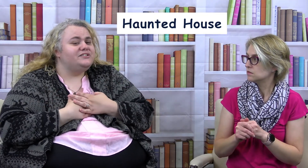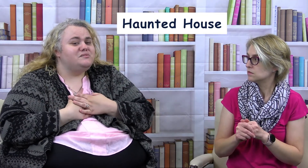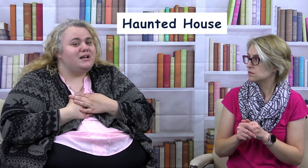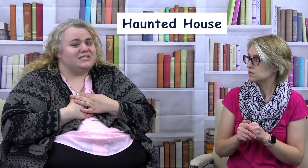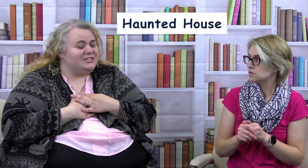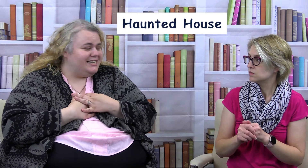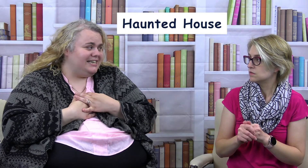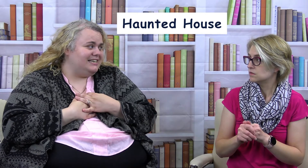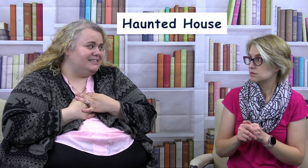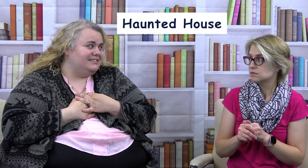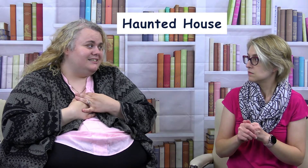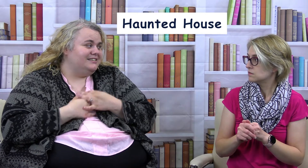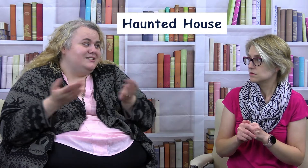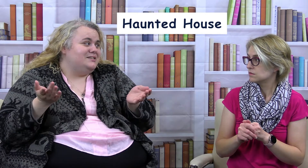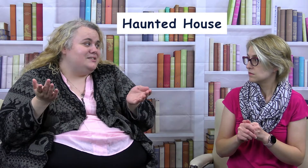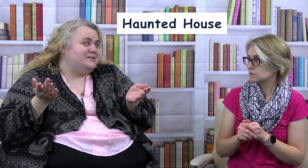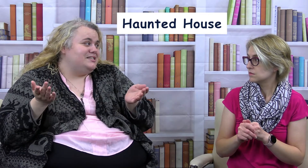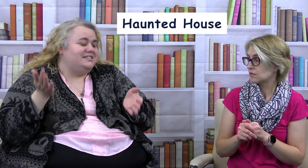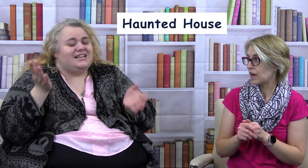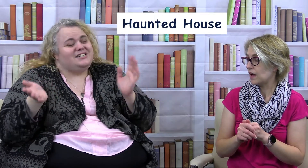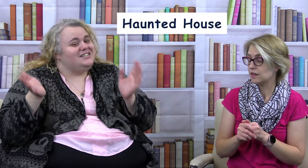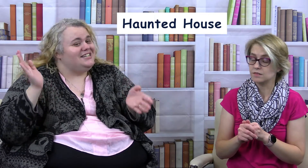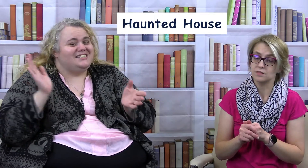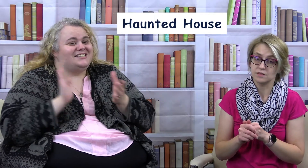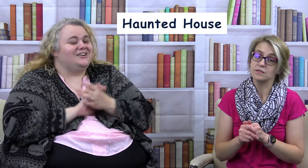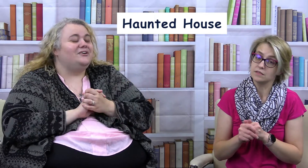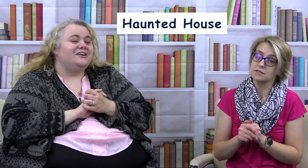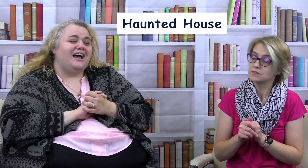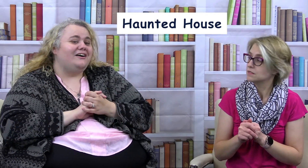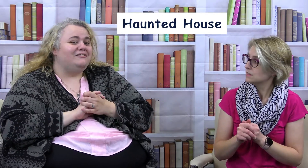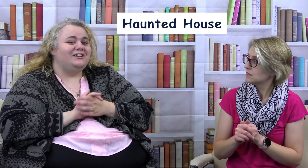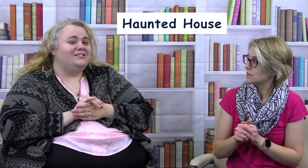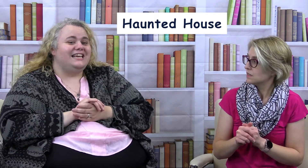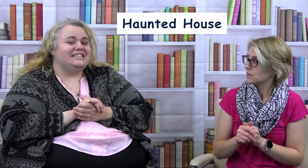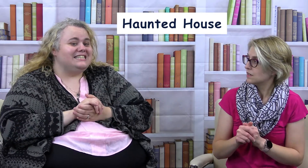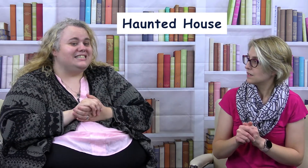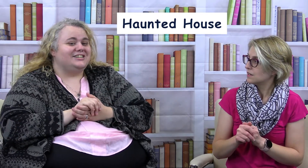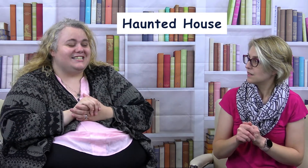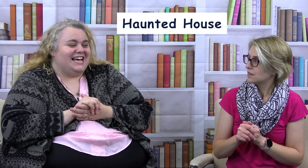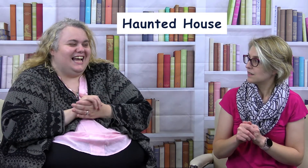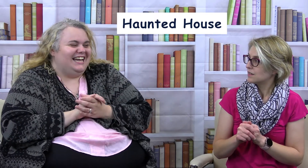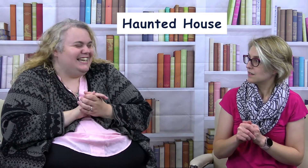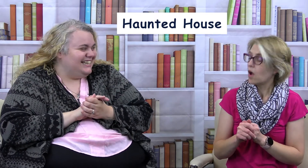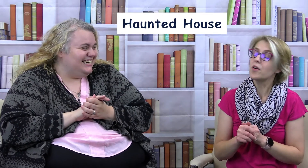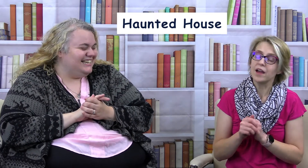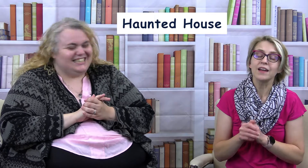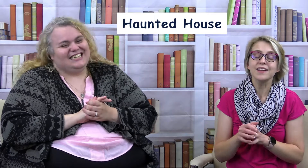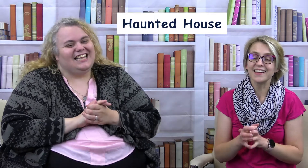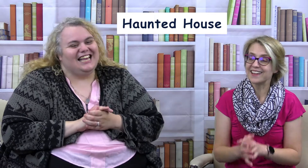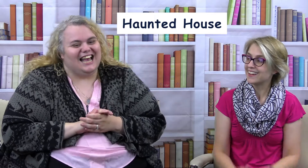there's a monster. So that's just or however you think it's easier to sign. Okay. Yeah.